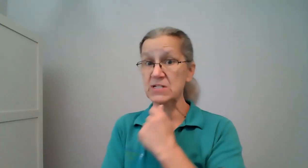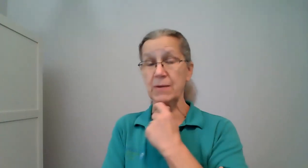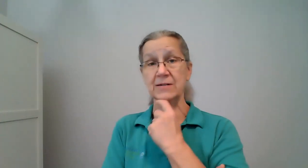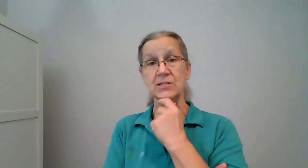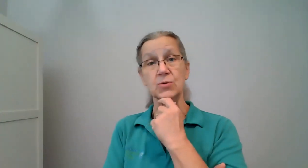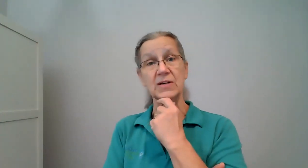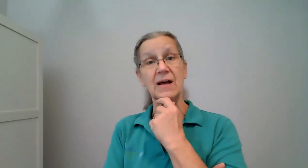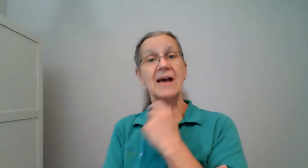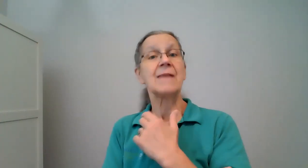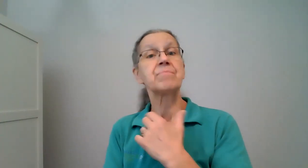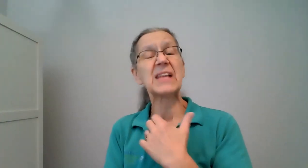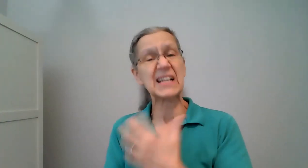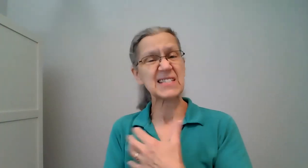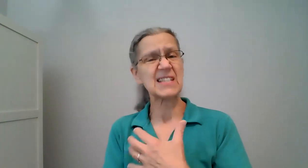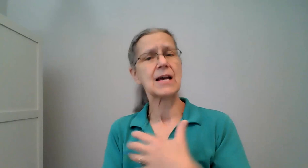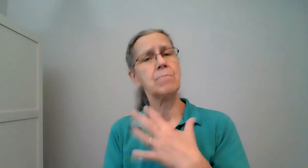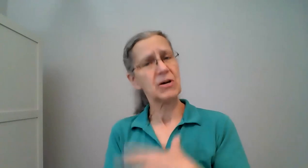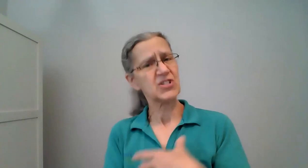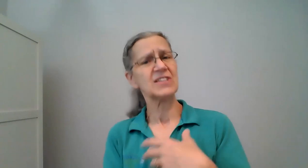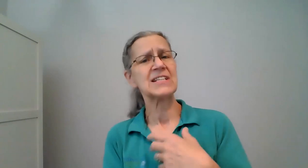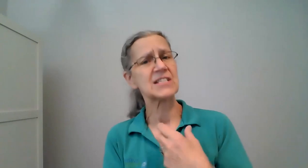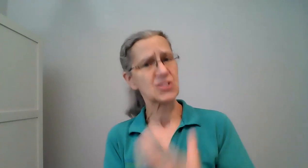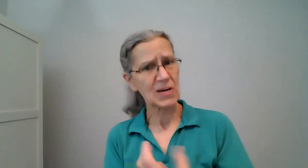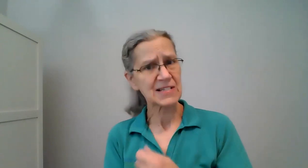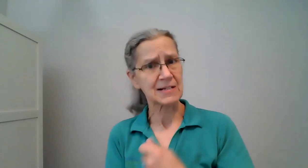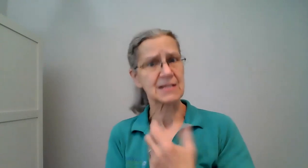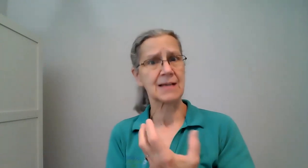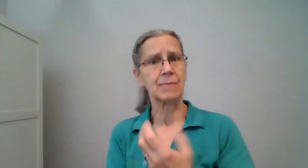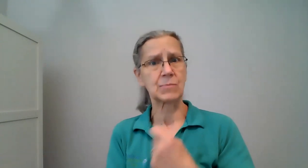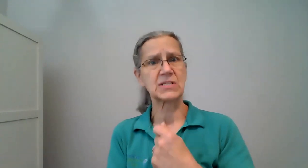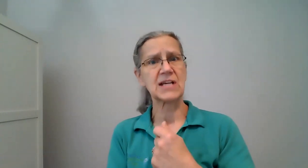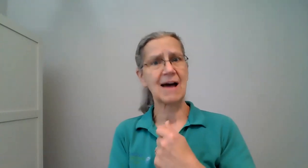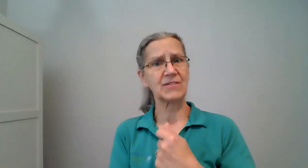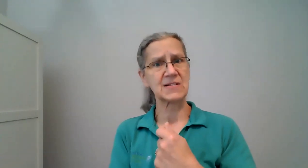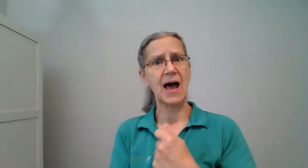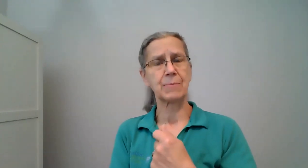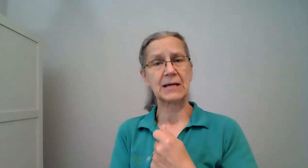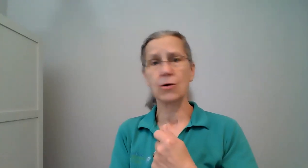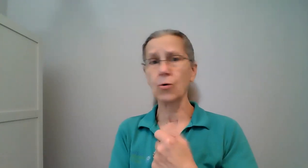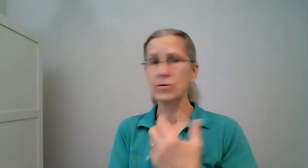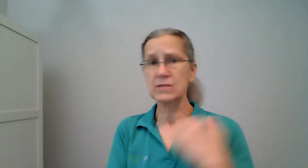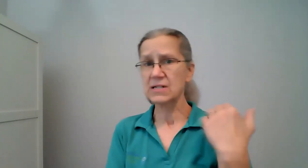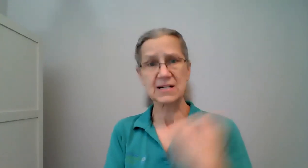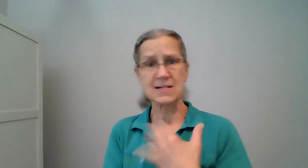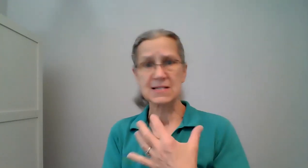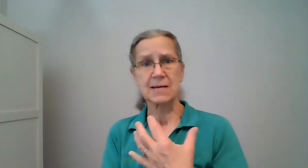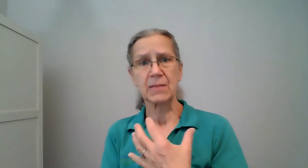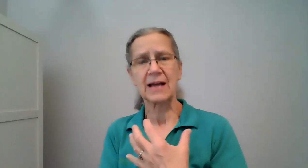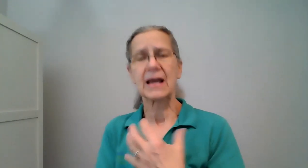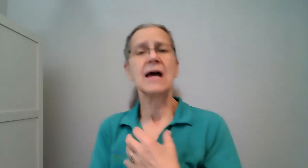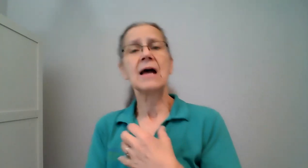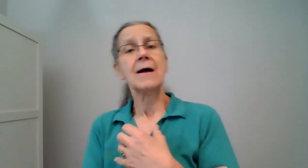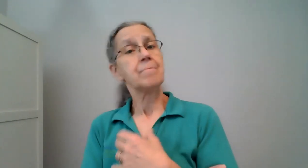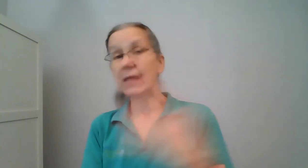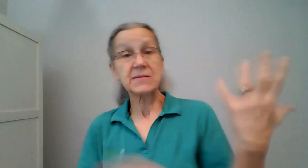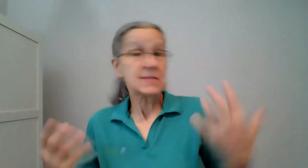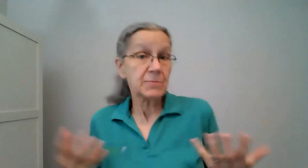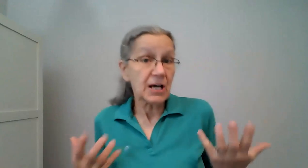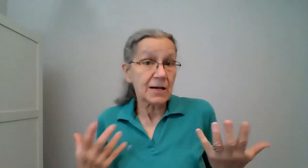responding to it is it emotionally distressing to them to have this happening or does it seem like and sometimes